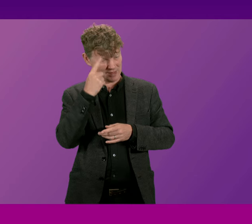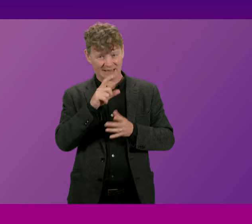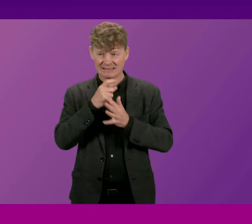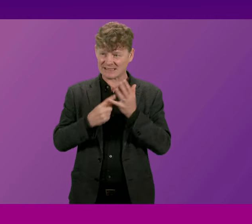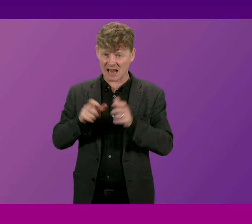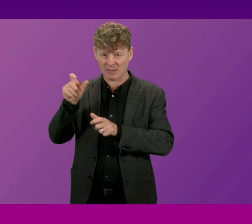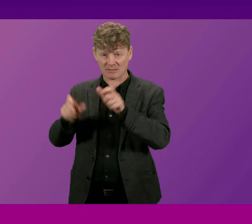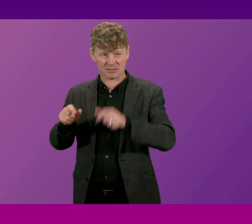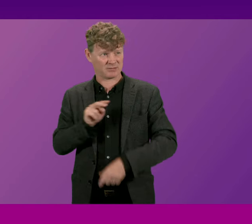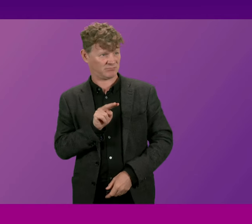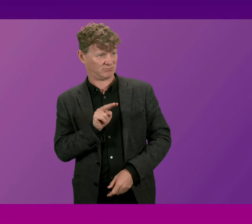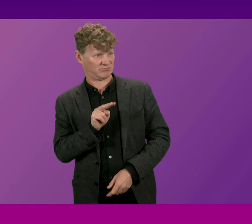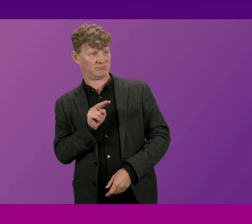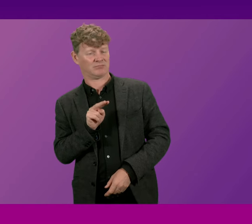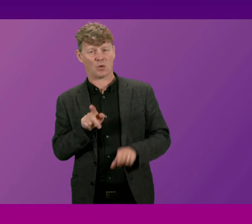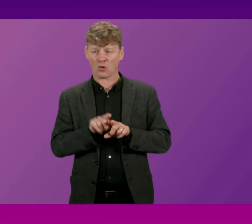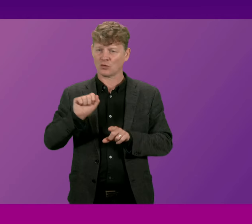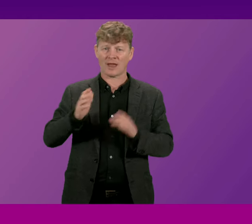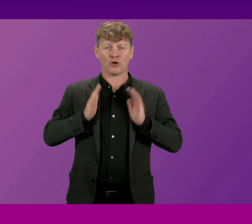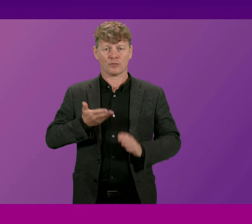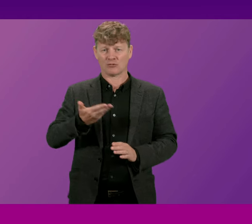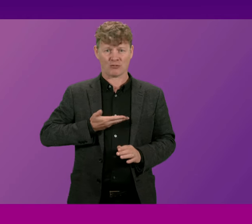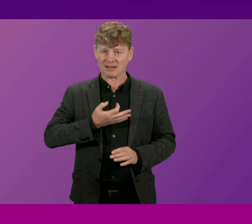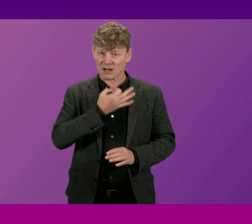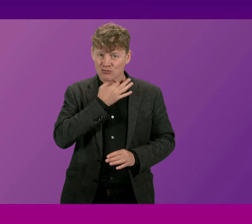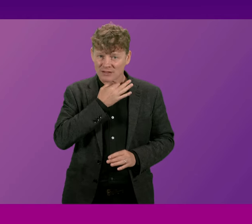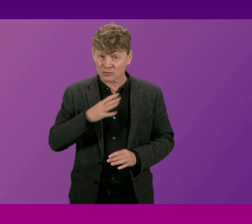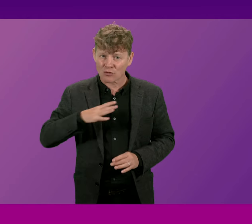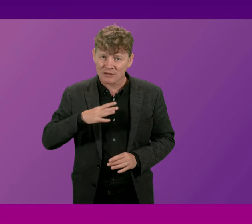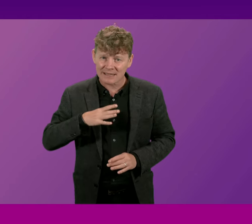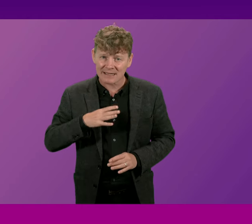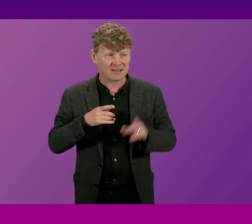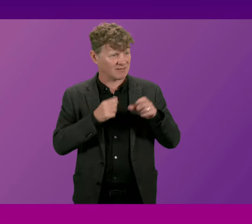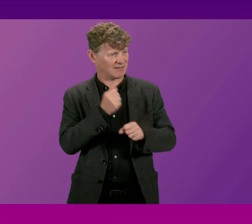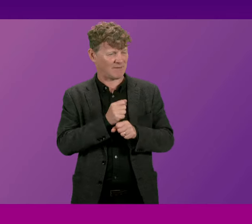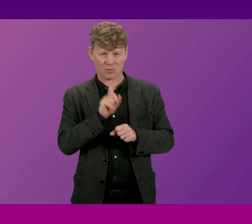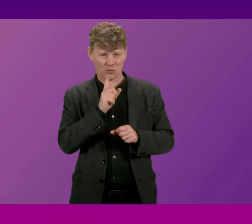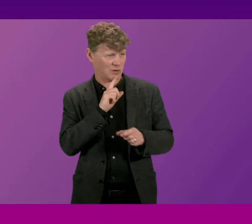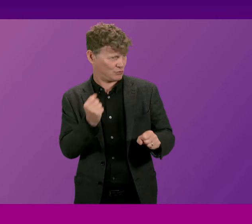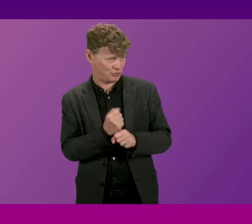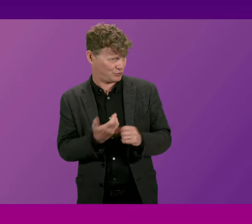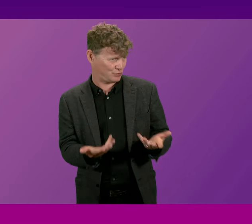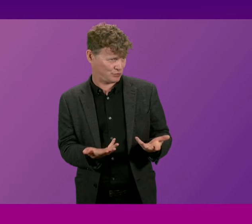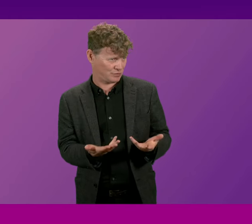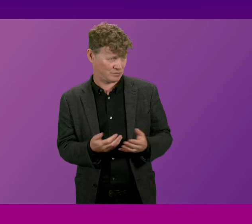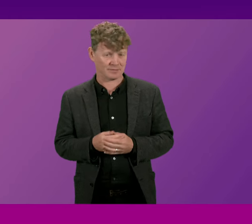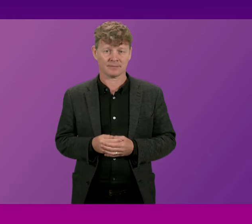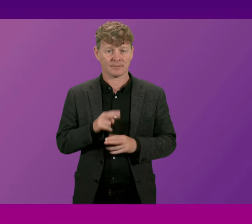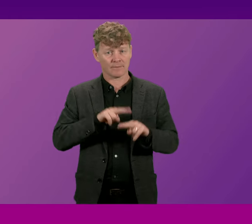he think more widely it says to people whose human rights are often most at risk what is his government going to do about this First Minister